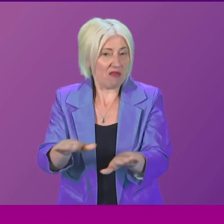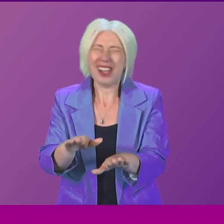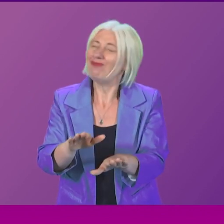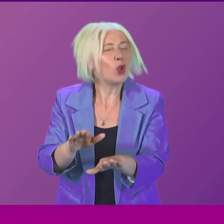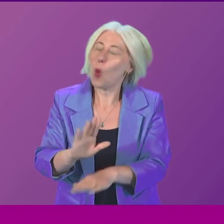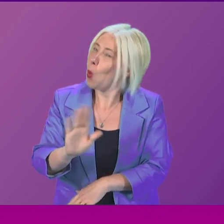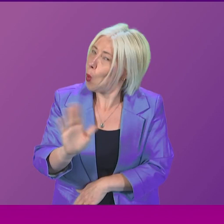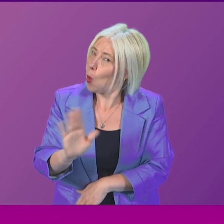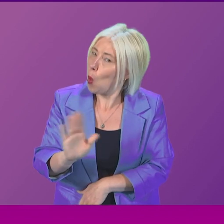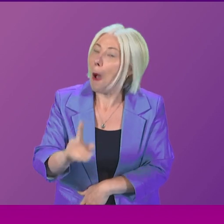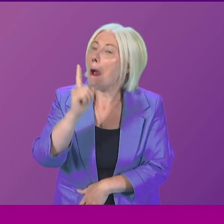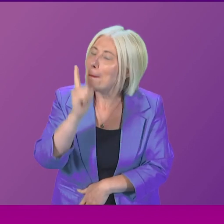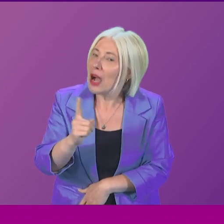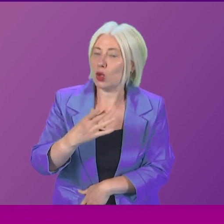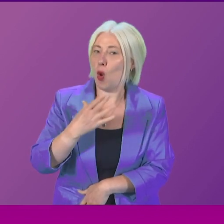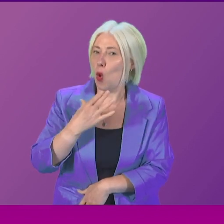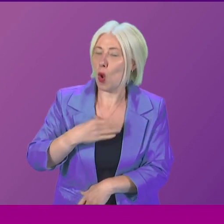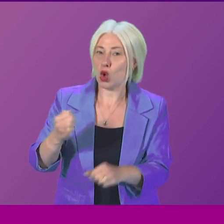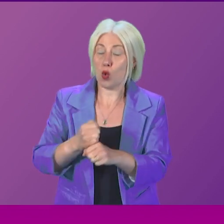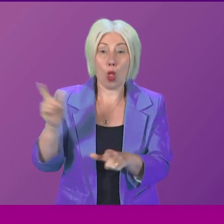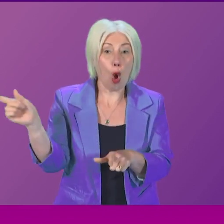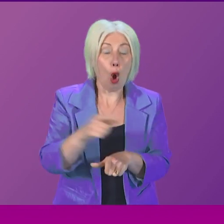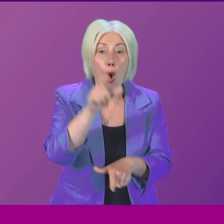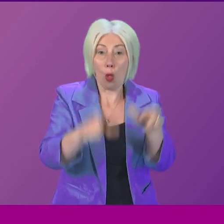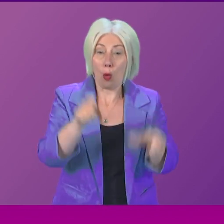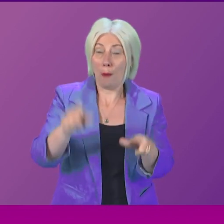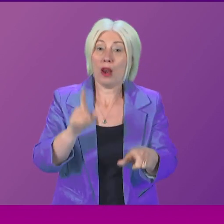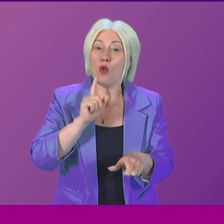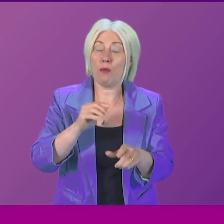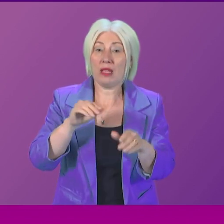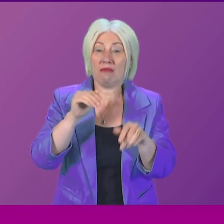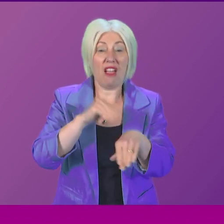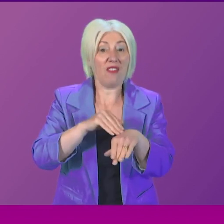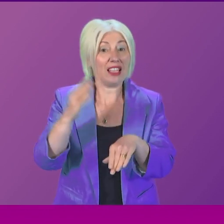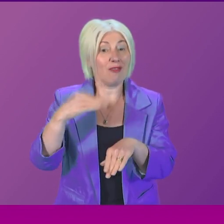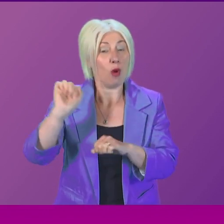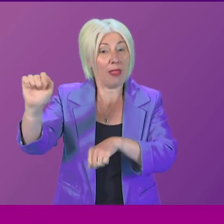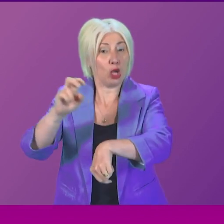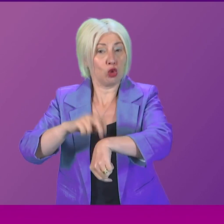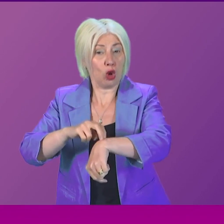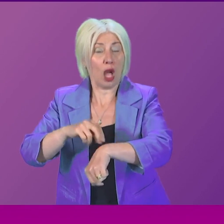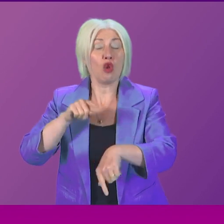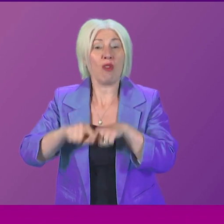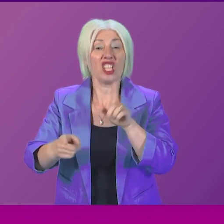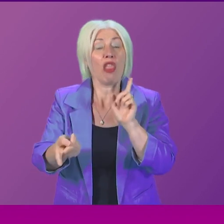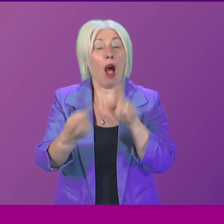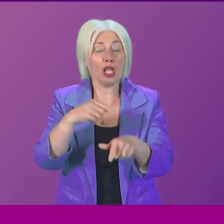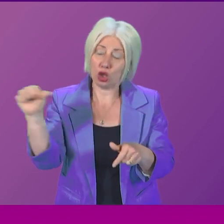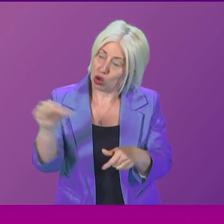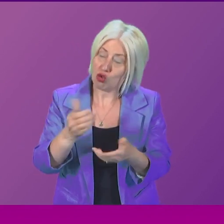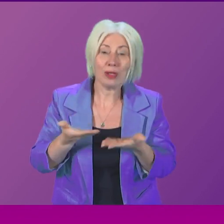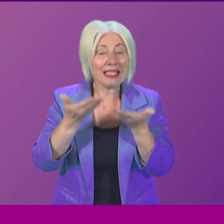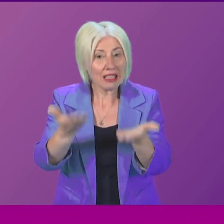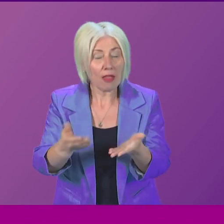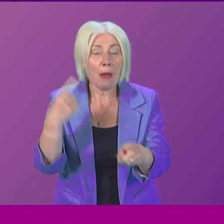table. But what we're seeking to do with all the victims of Eljamil is, can we get them the answers that they deserve in a way that is